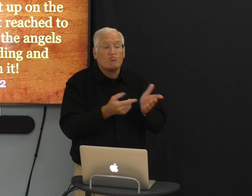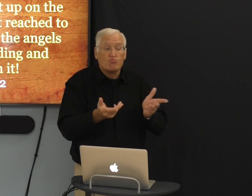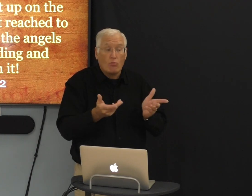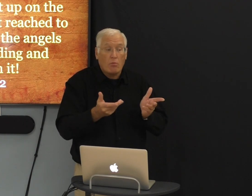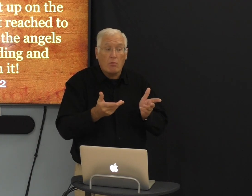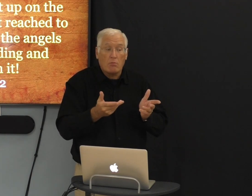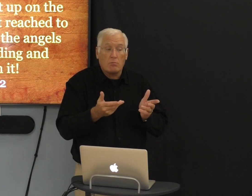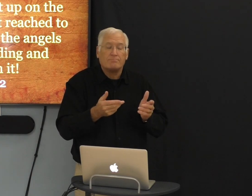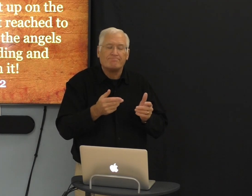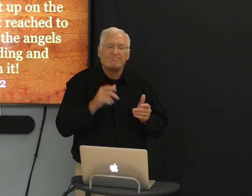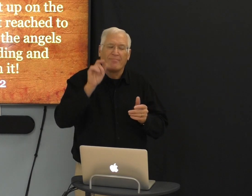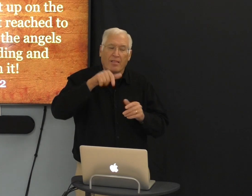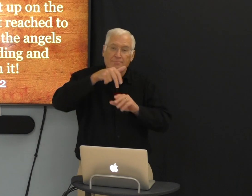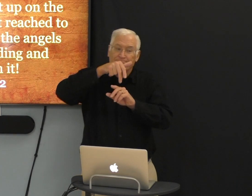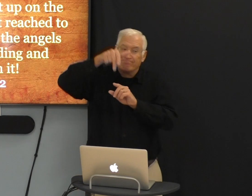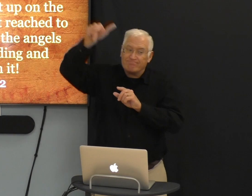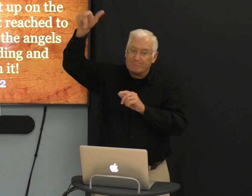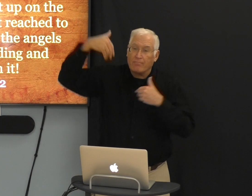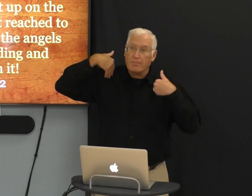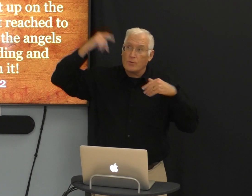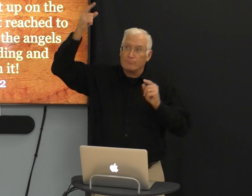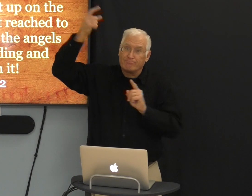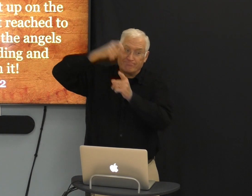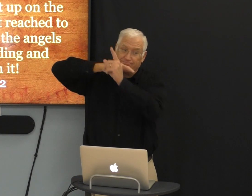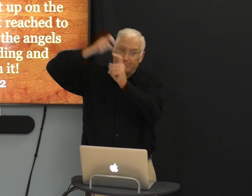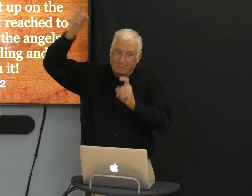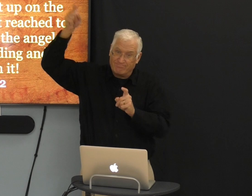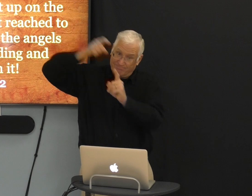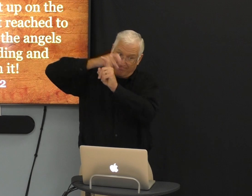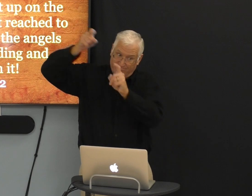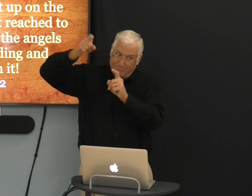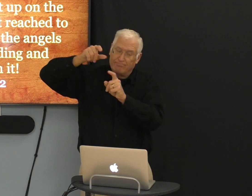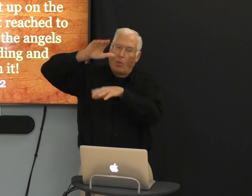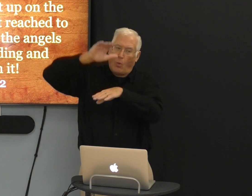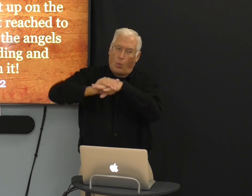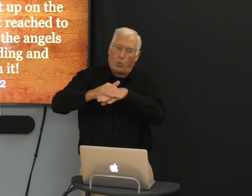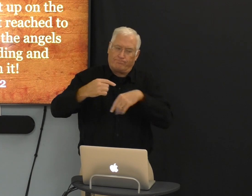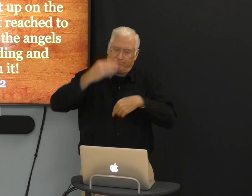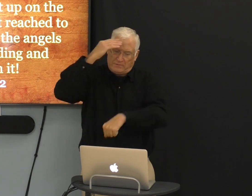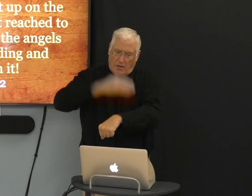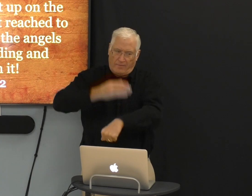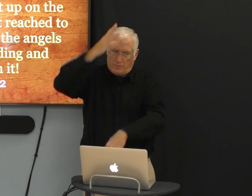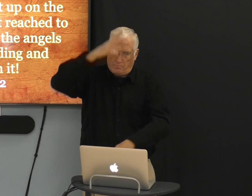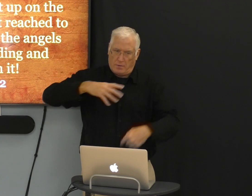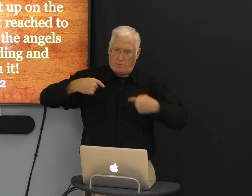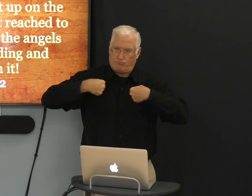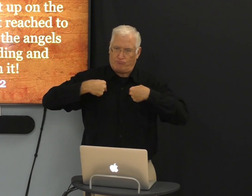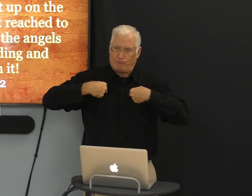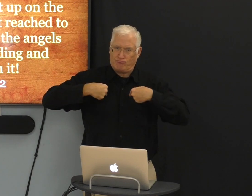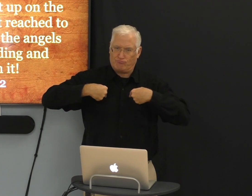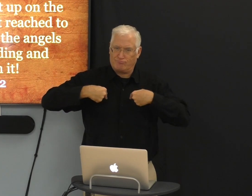Jesus said, you will see, that the angels will be ascending and descending on the Son of Man?